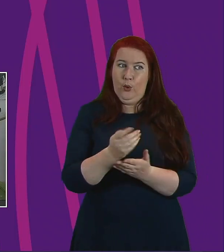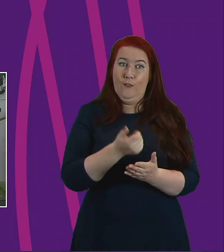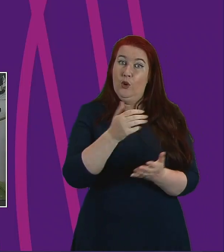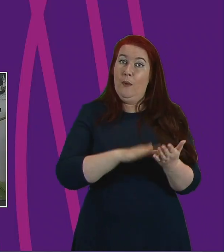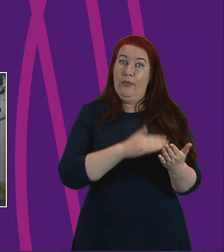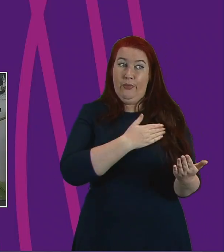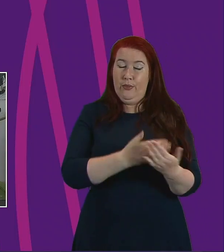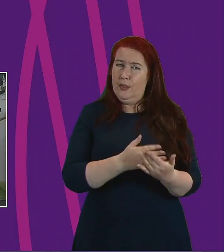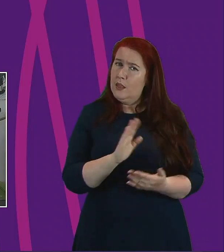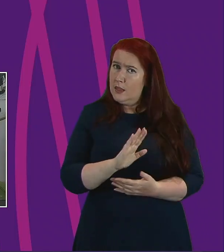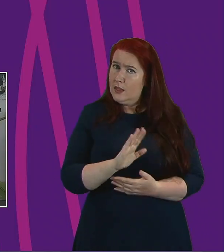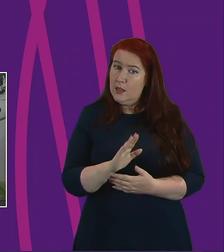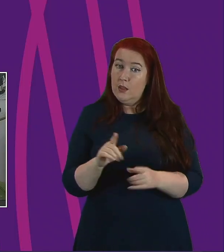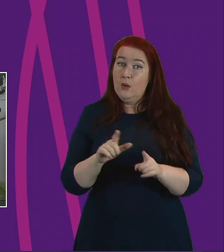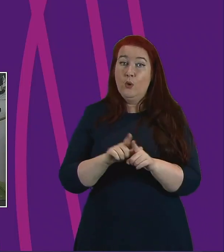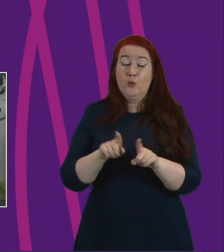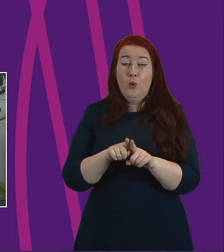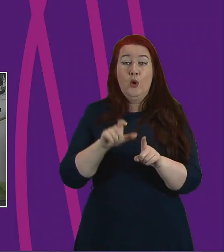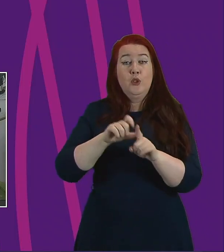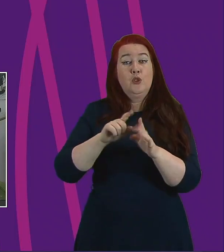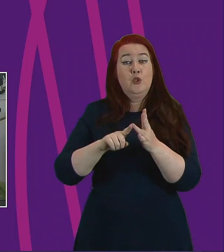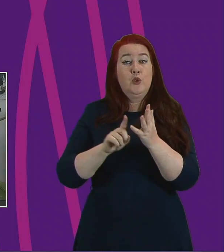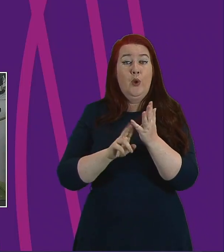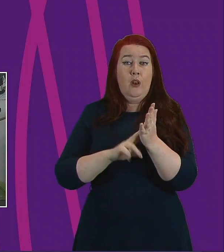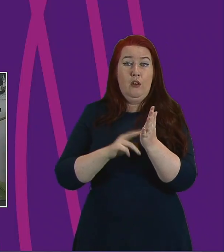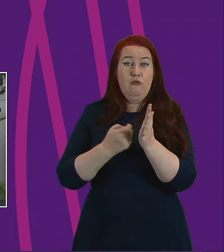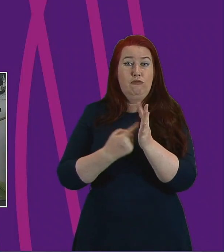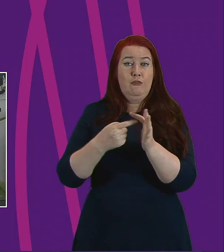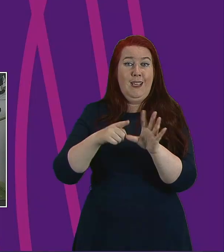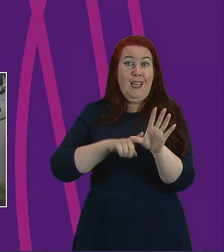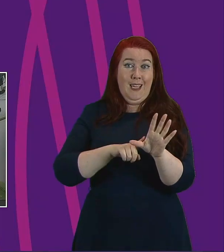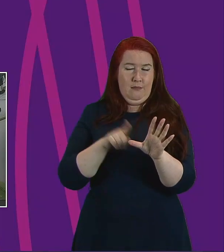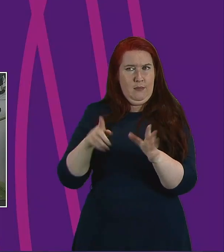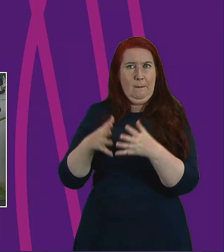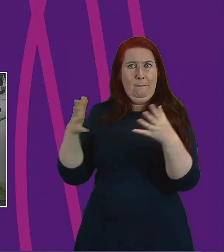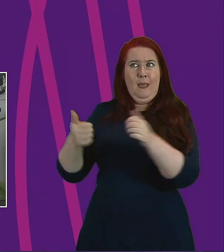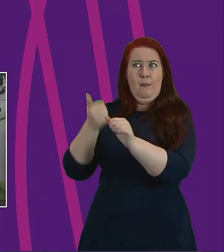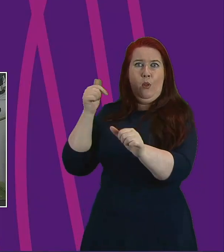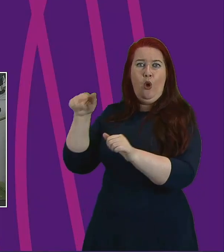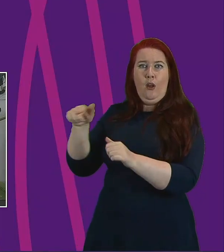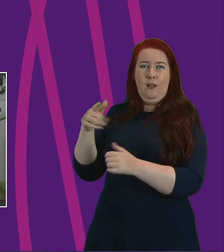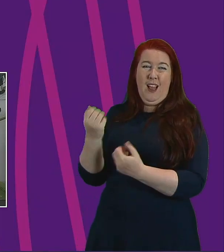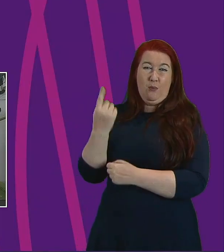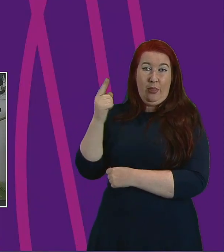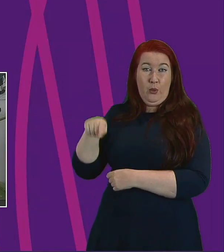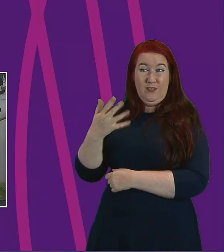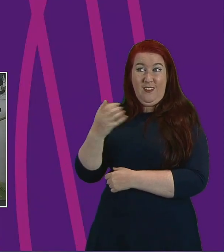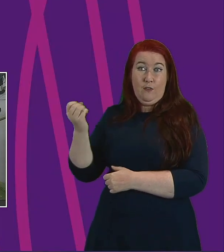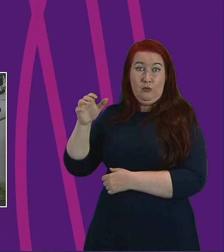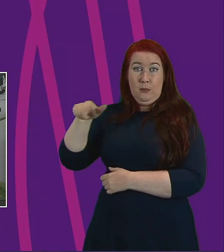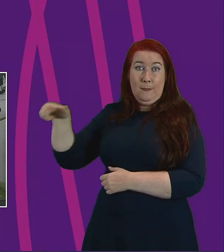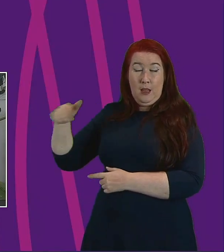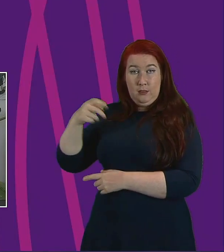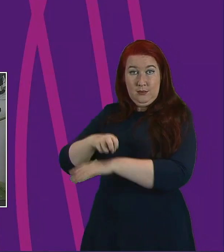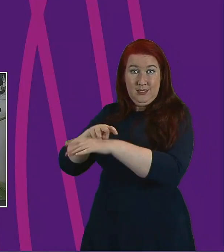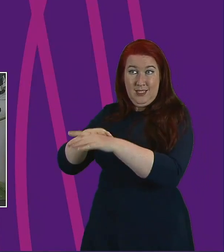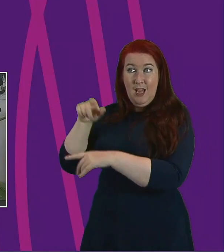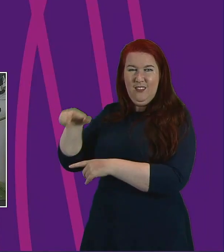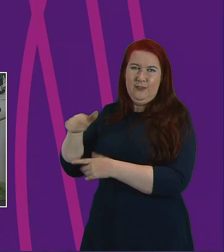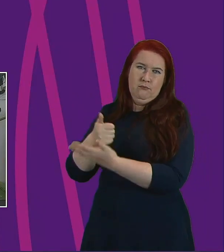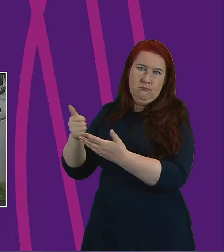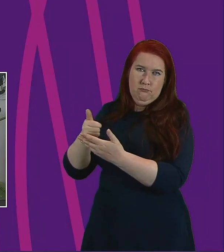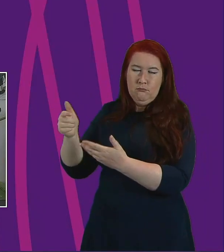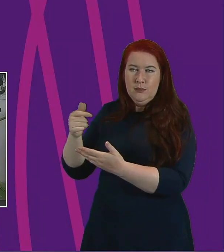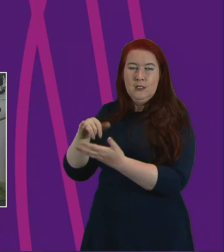months. Dunray, one of the biggest employers in the constituency, with around 1,500 people on site in normal times,